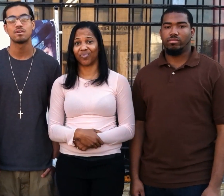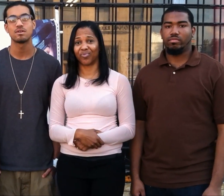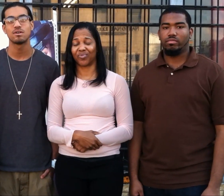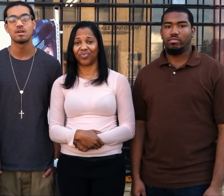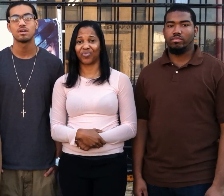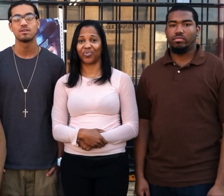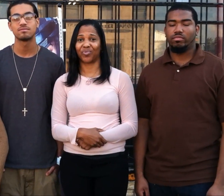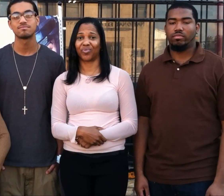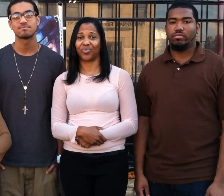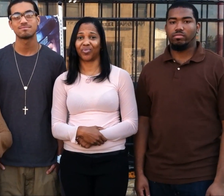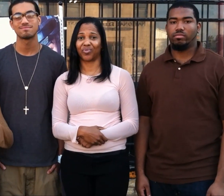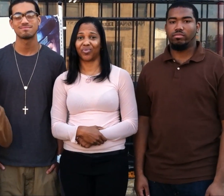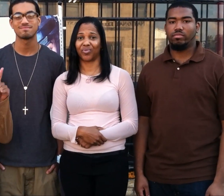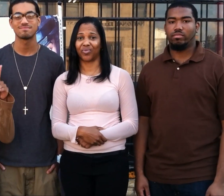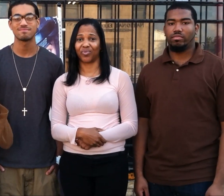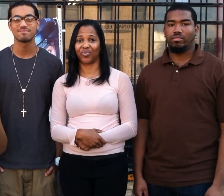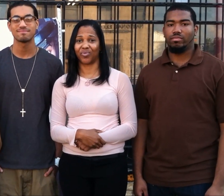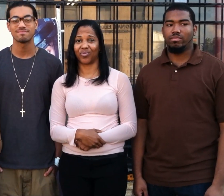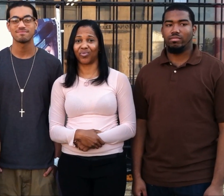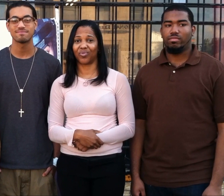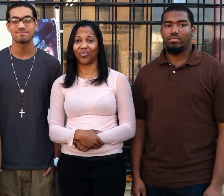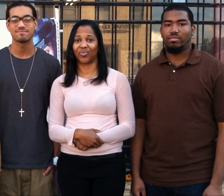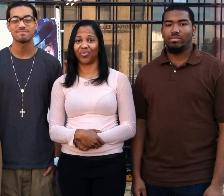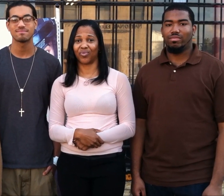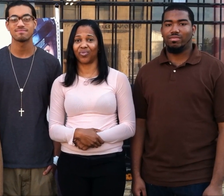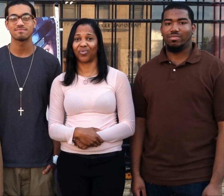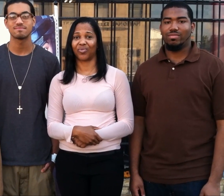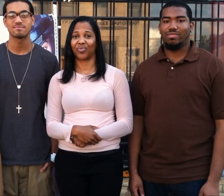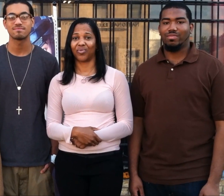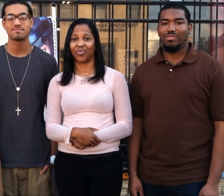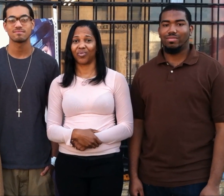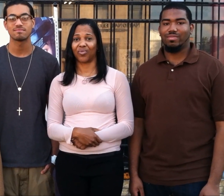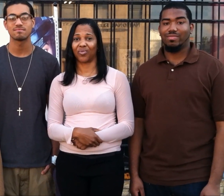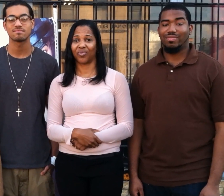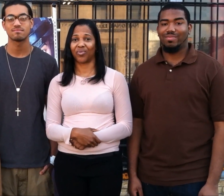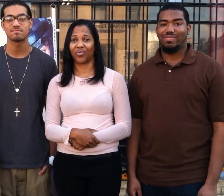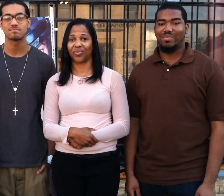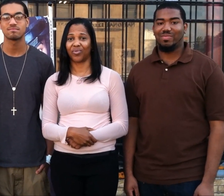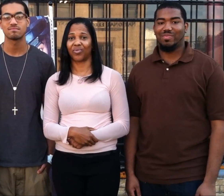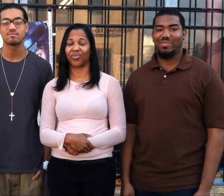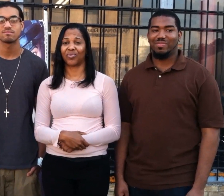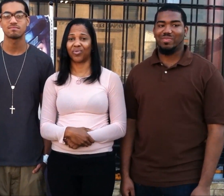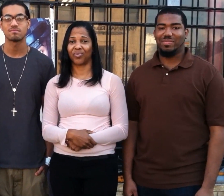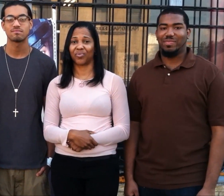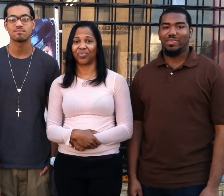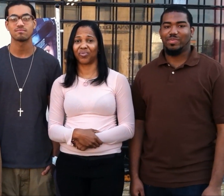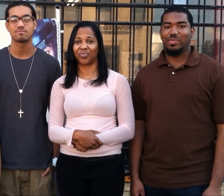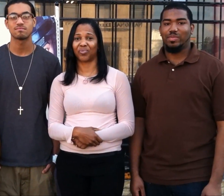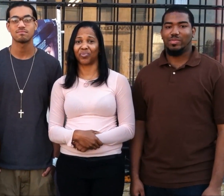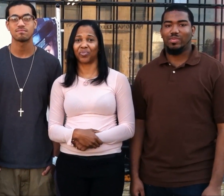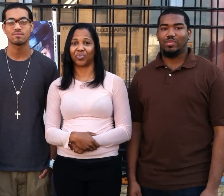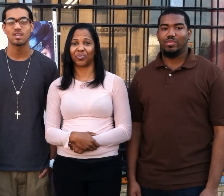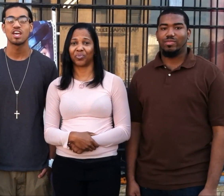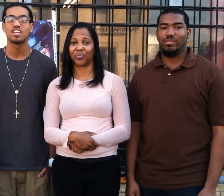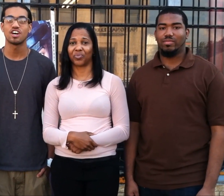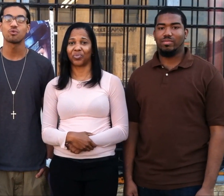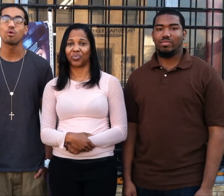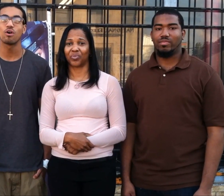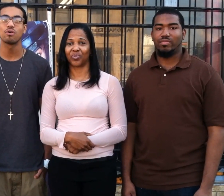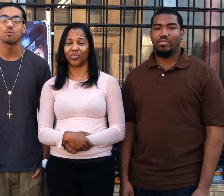.diverse-communication.com